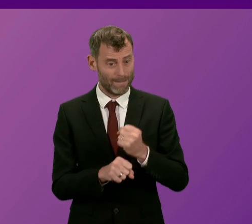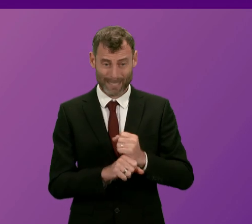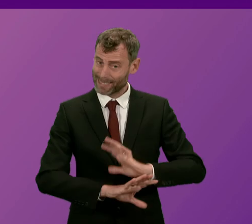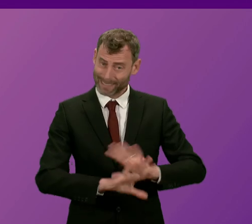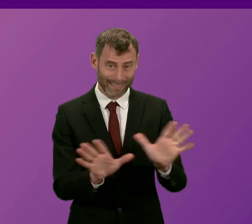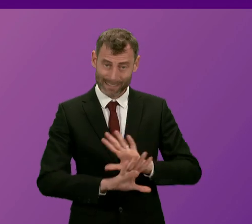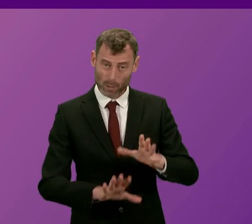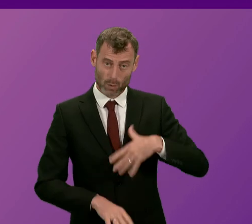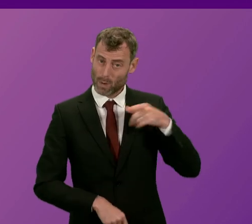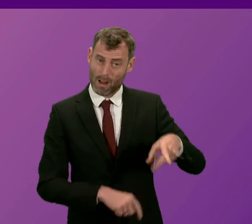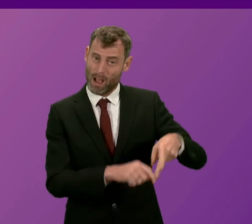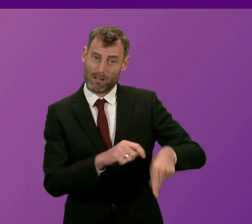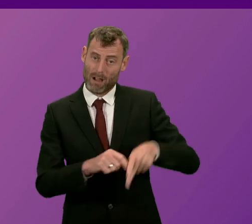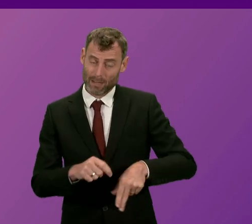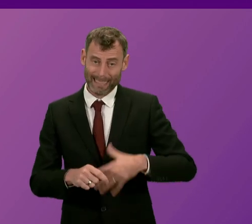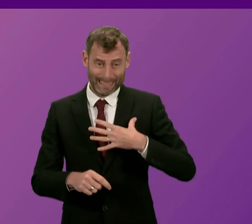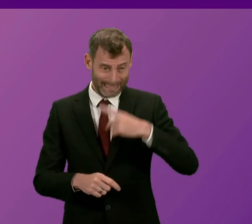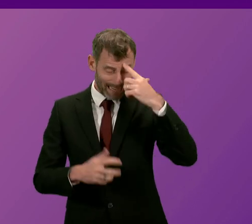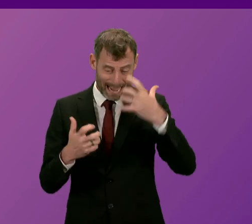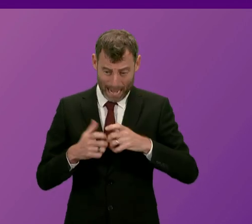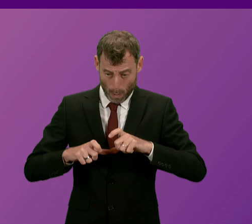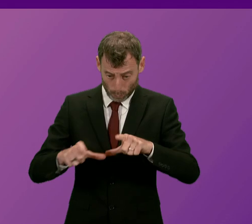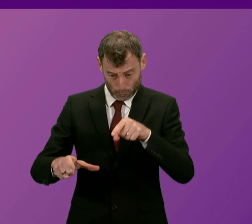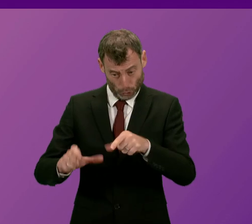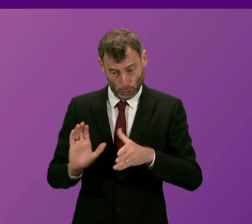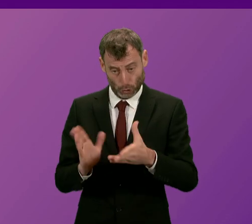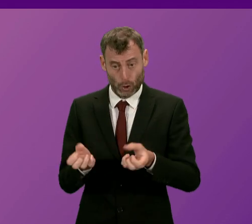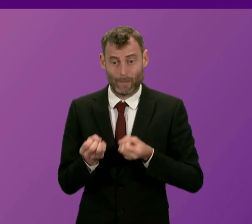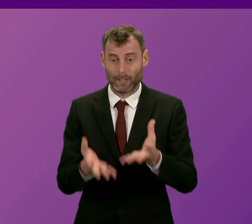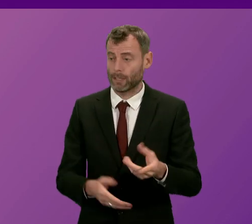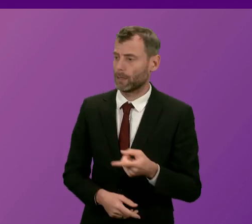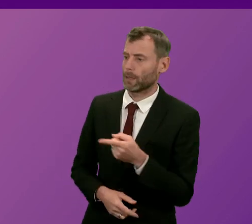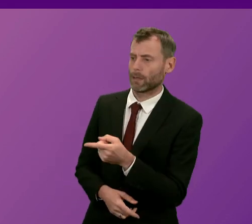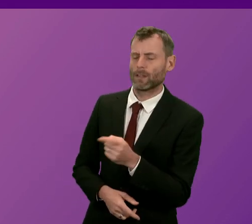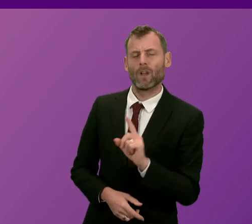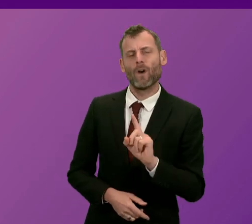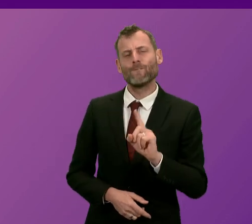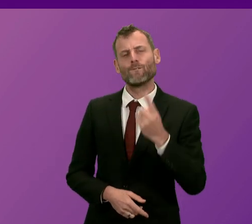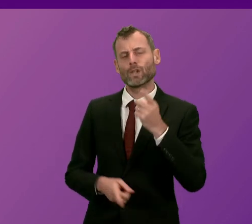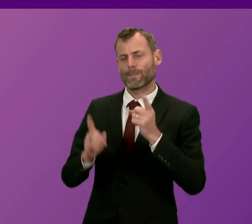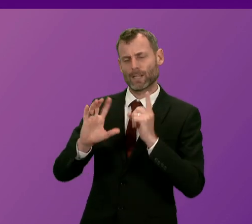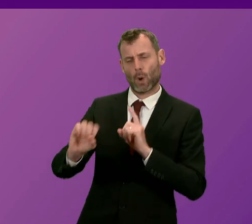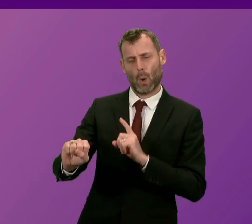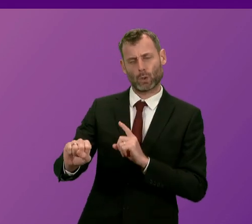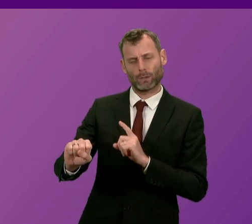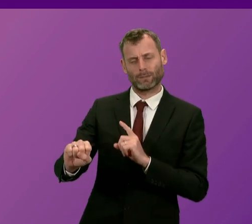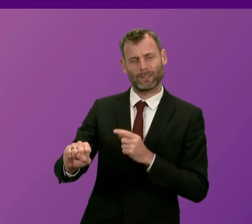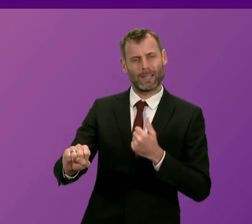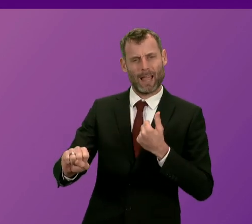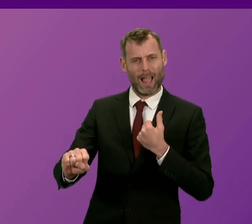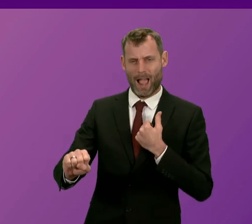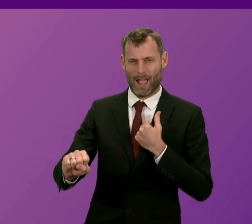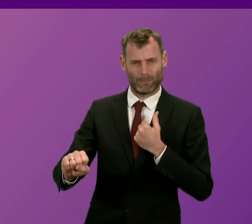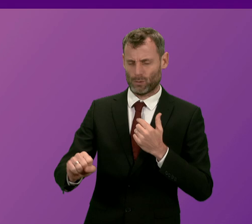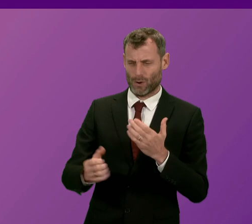First Minister, I am not entirely clear that that question related to the